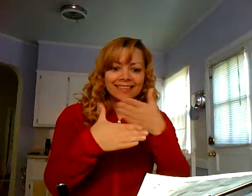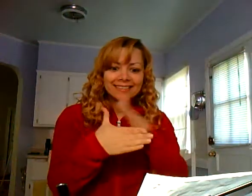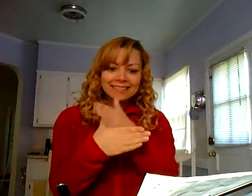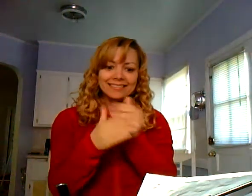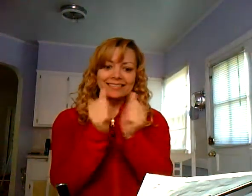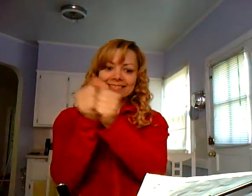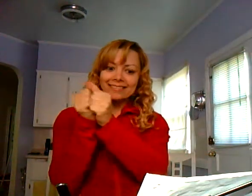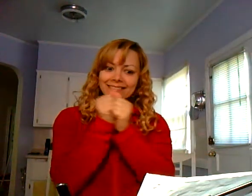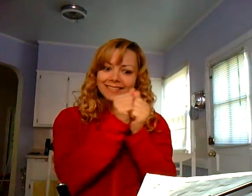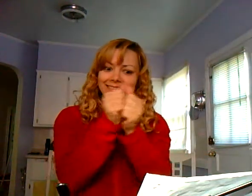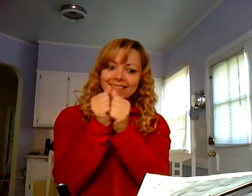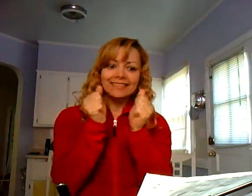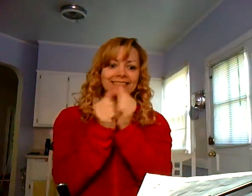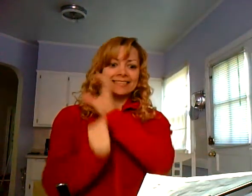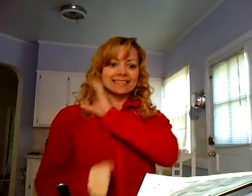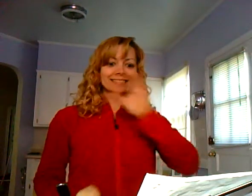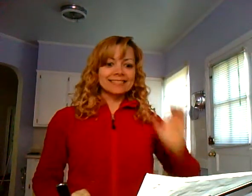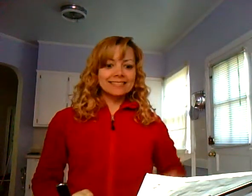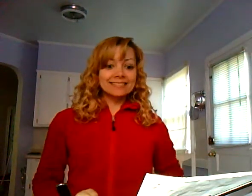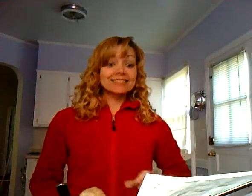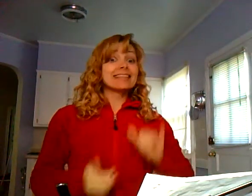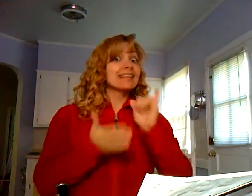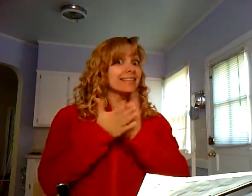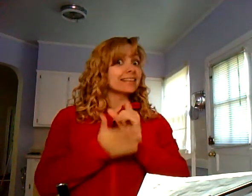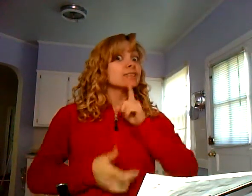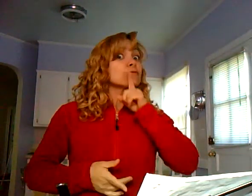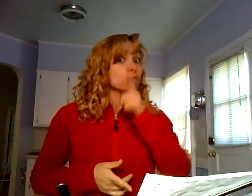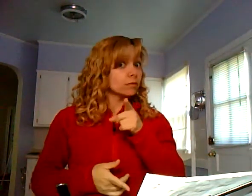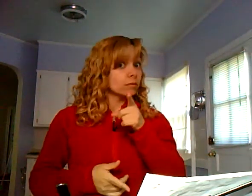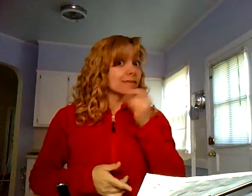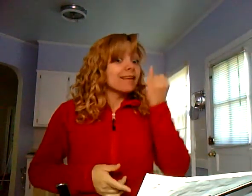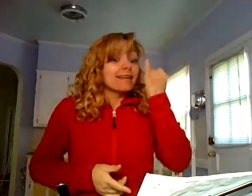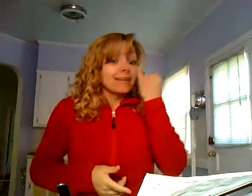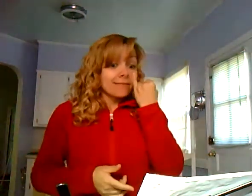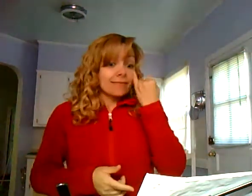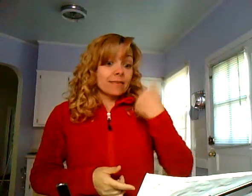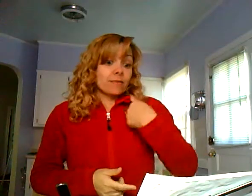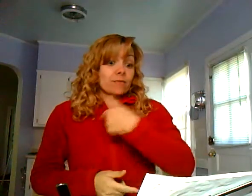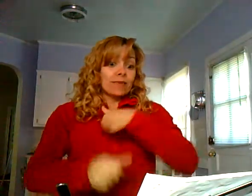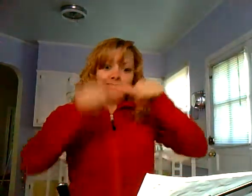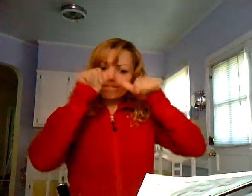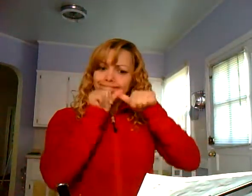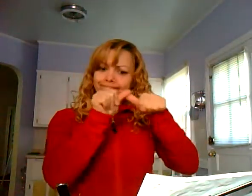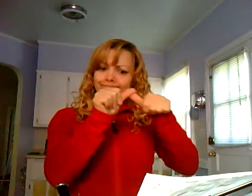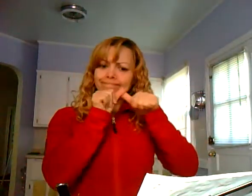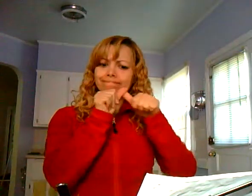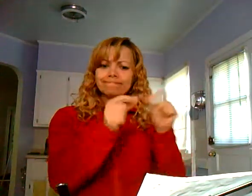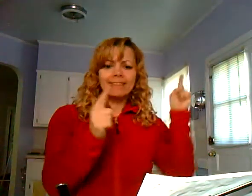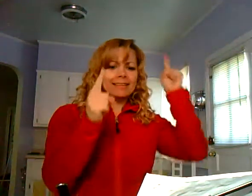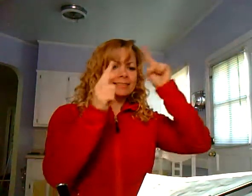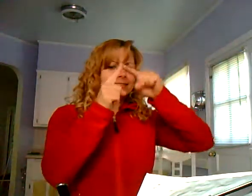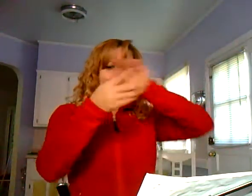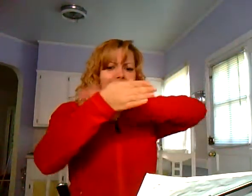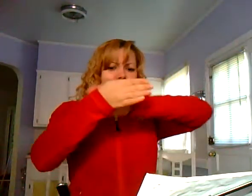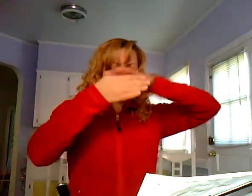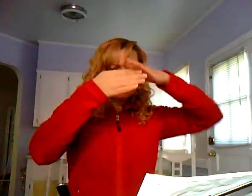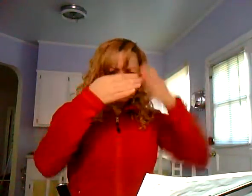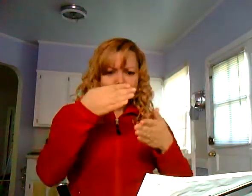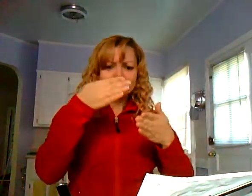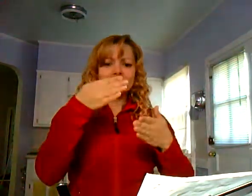We should always share with each other and be together in Christ. That is true. If we continue till the